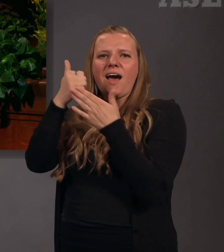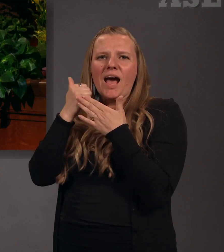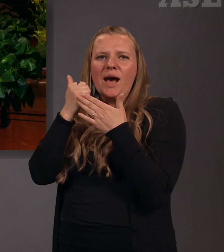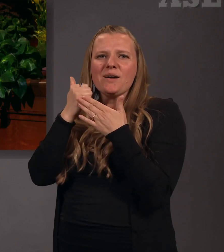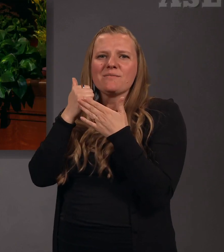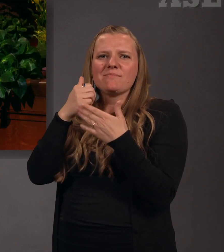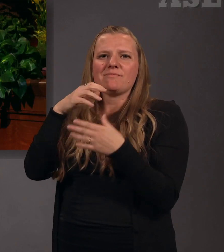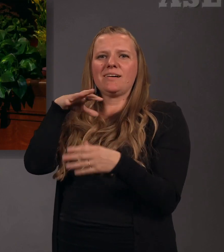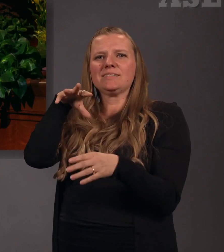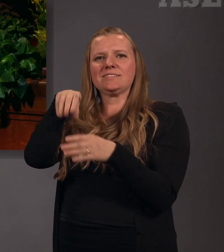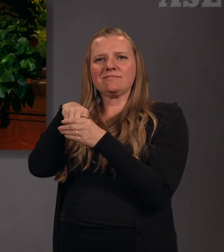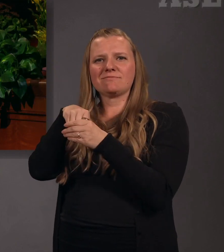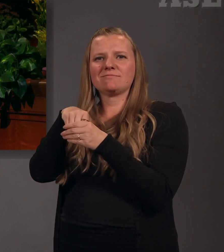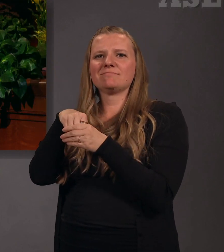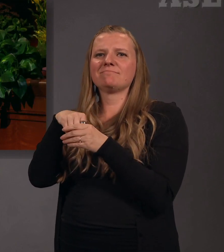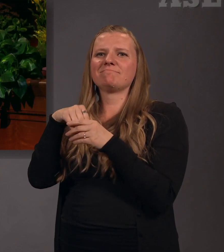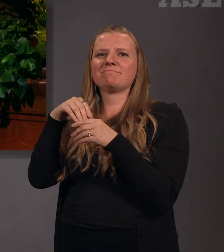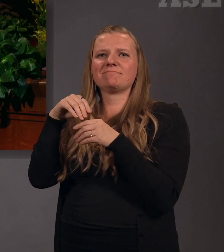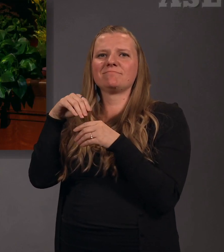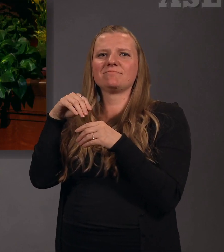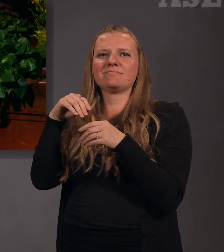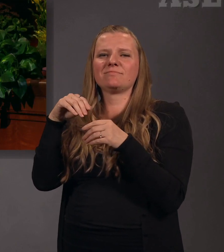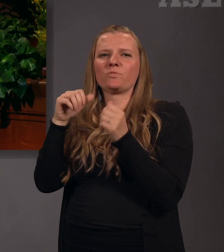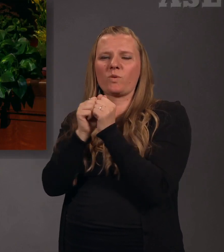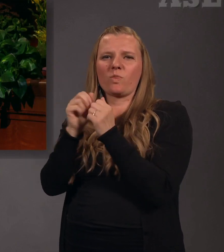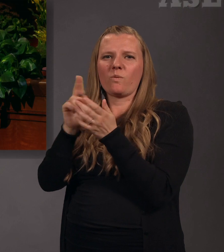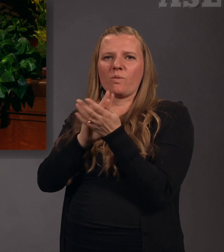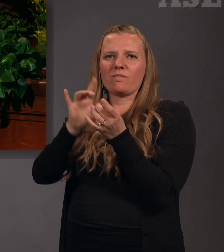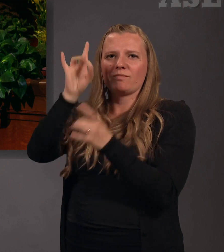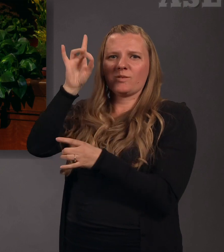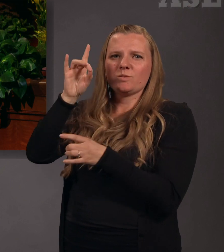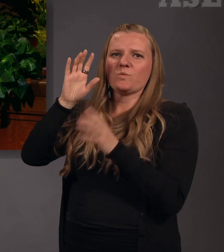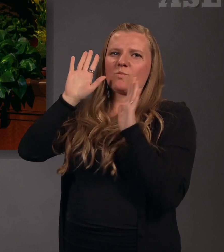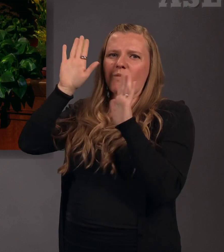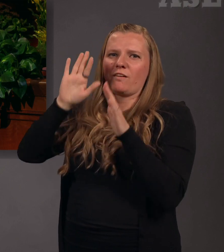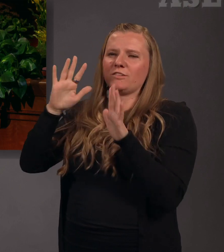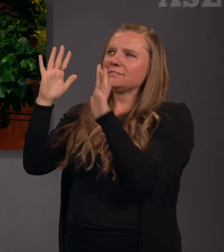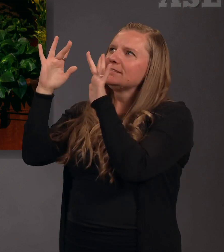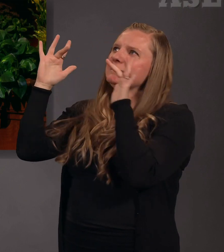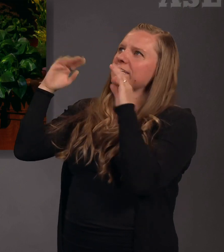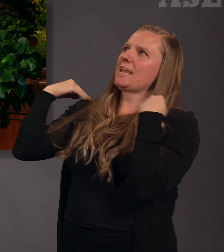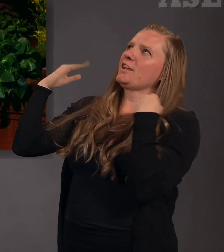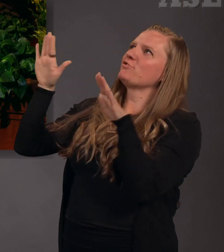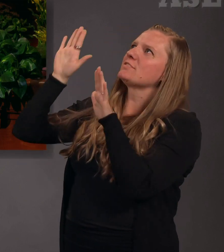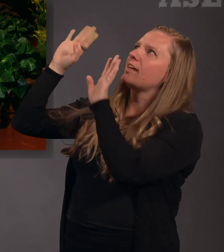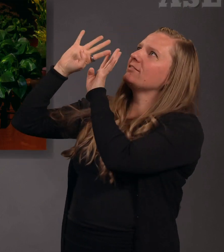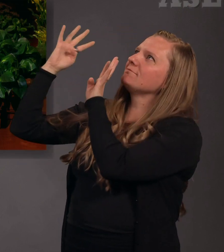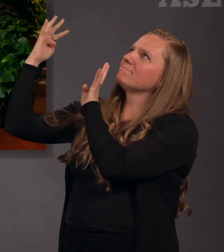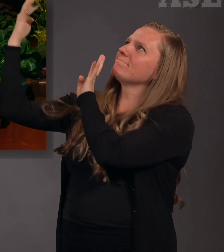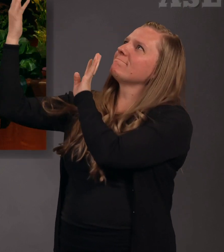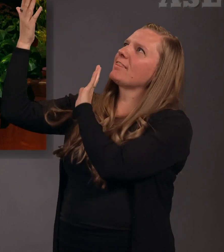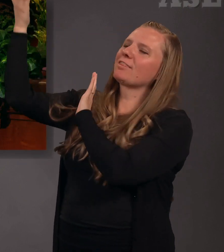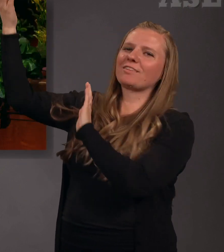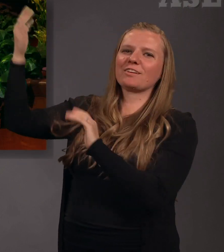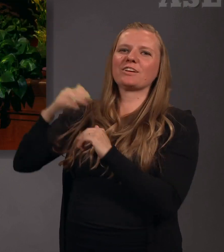power of Thy Spirit we may mingle our voices with those bright, shining seraphs around Thy throne, with